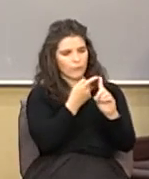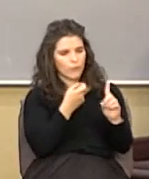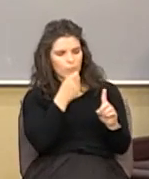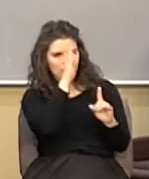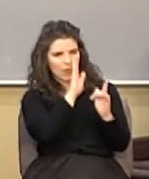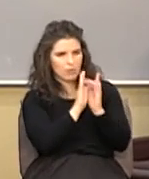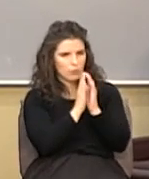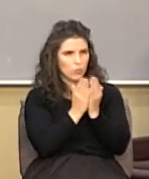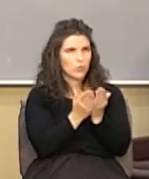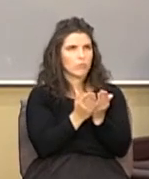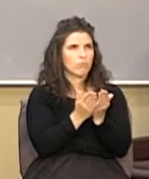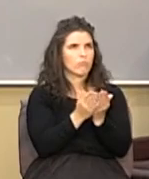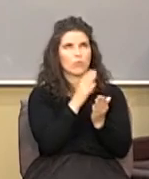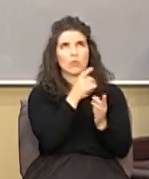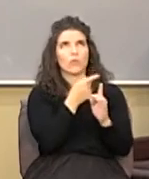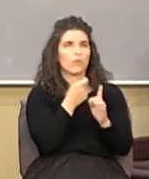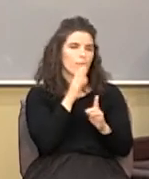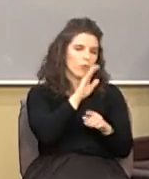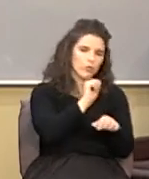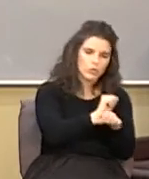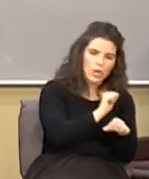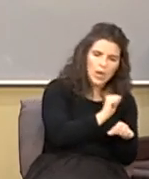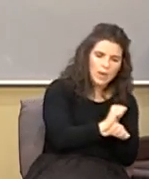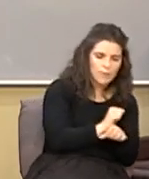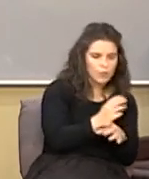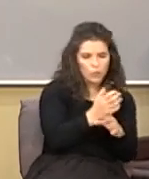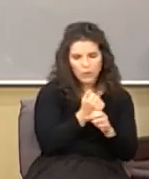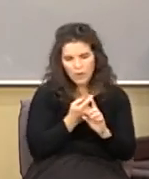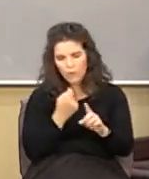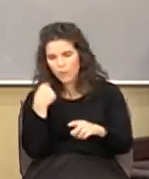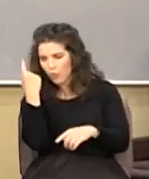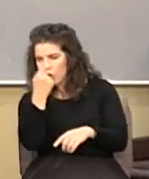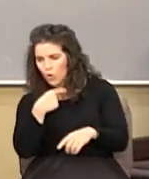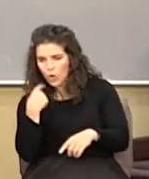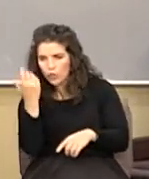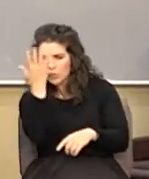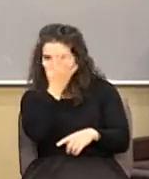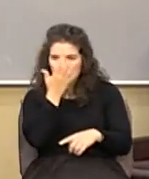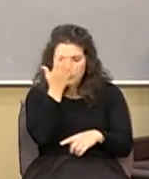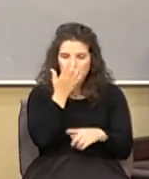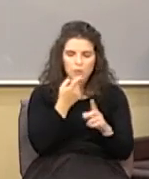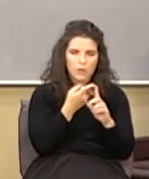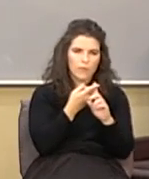word you don't get that out of your job you don't get that out of your your